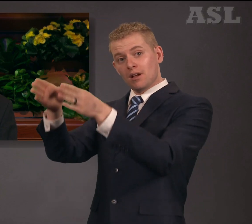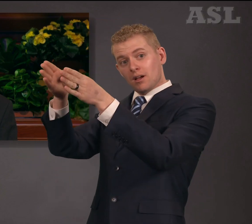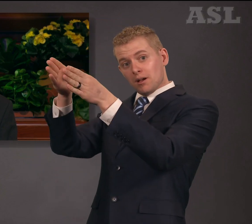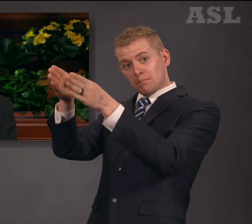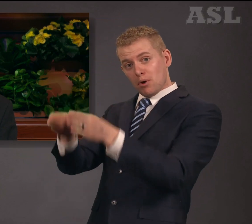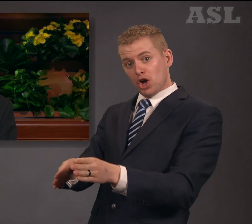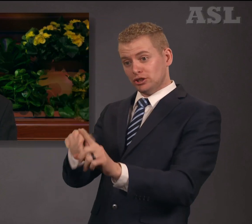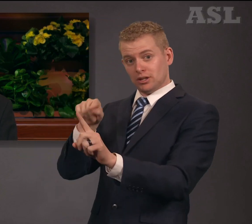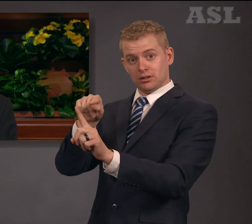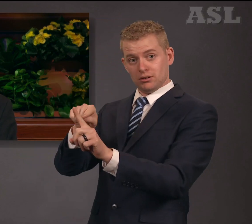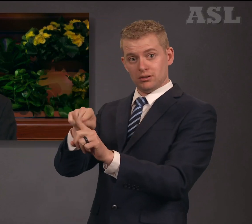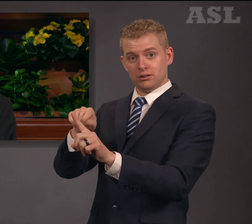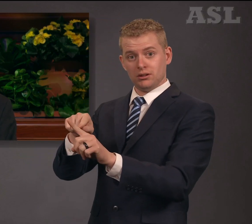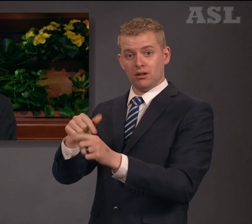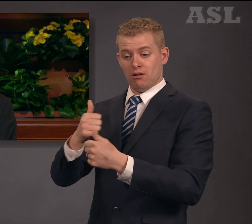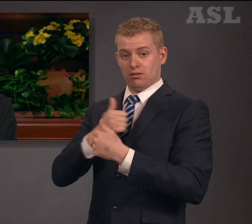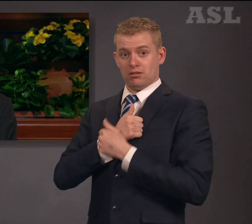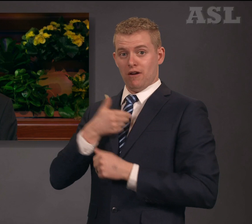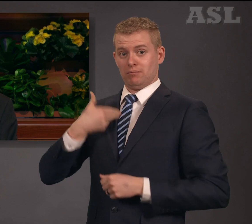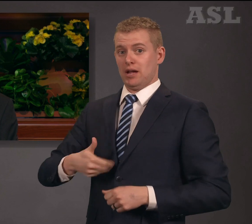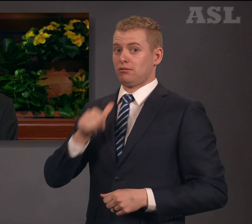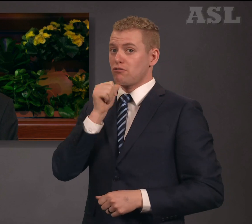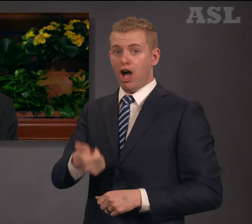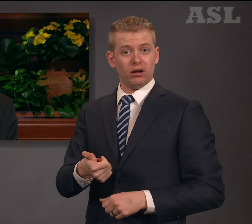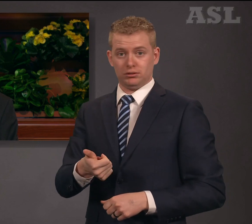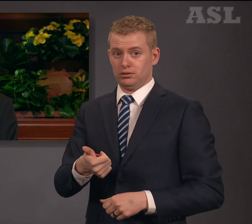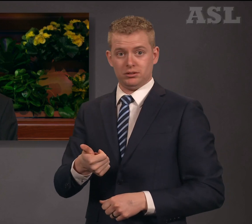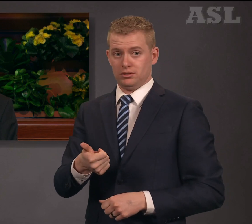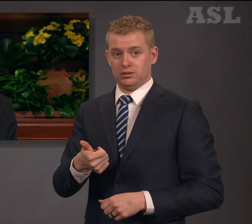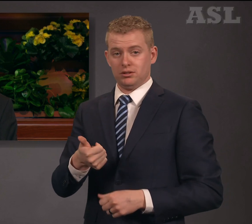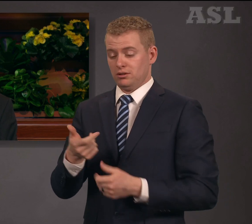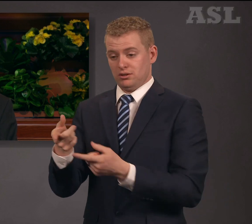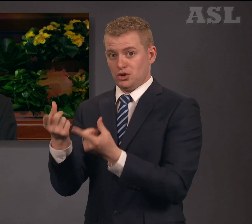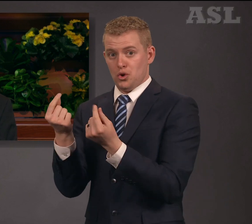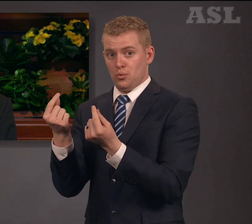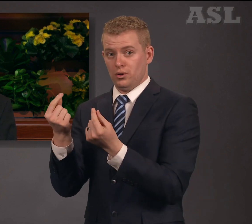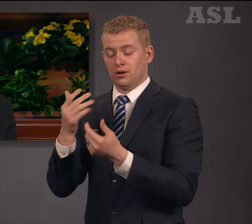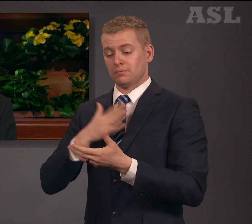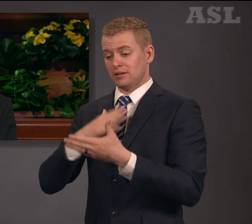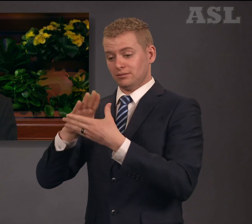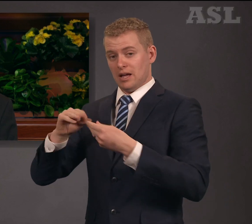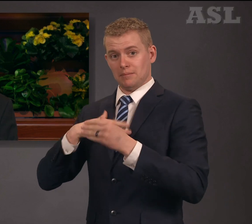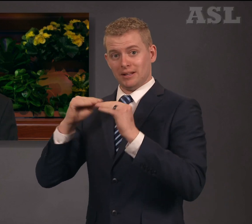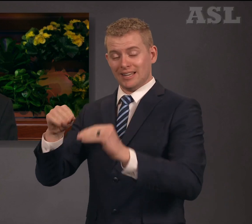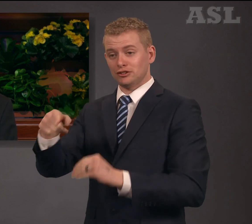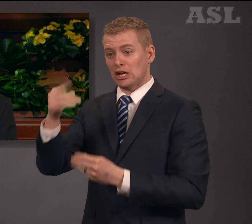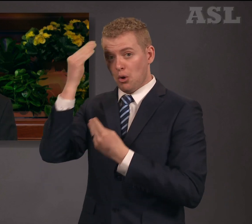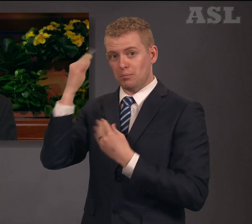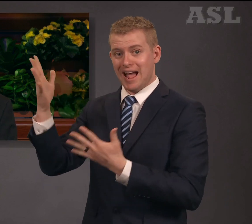He that loveth me not keepeth not my sayings, and the word